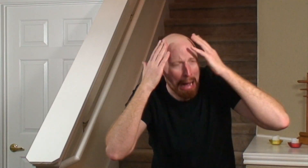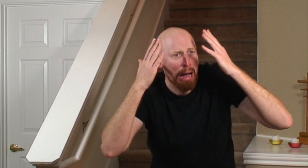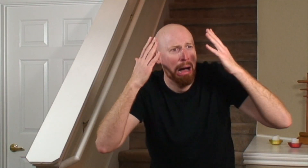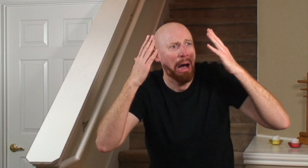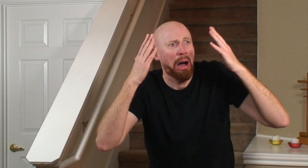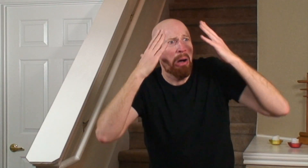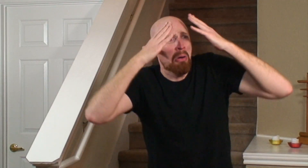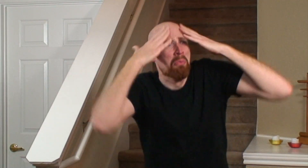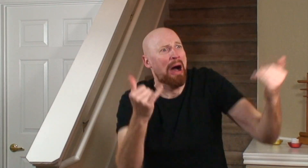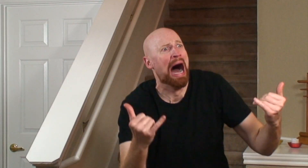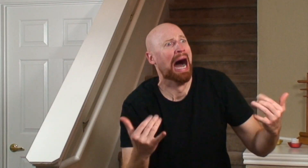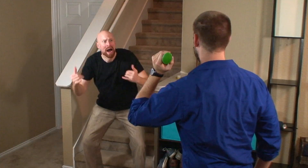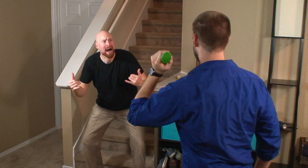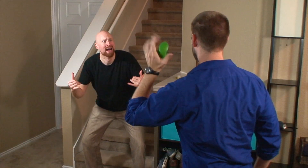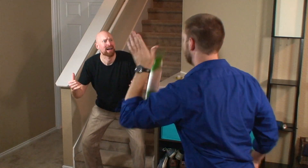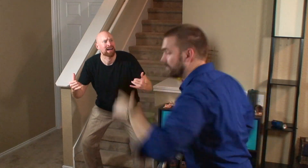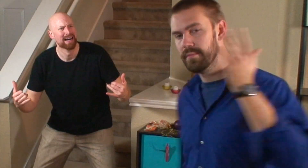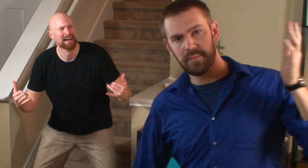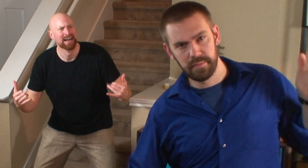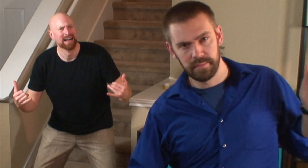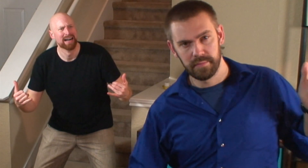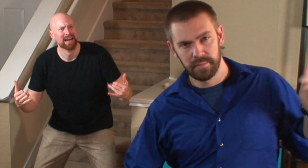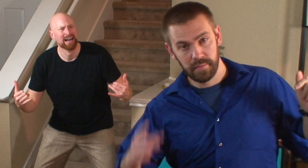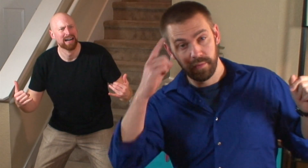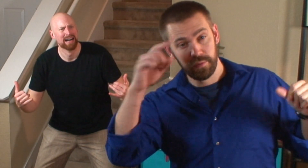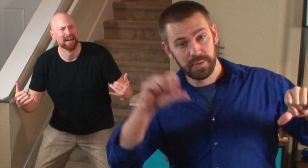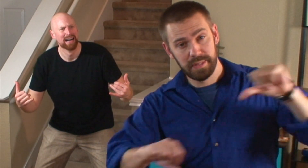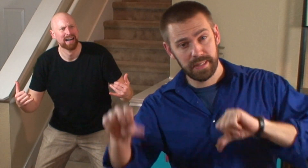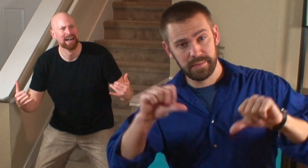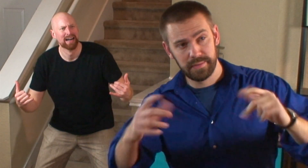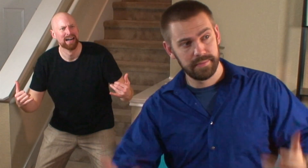why jeremy why for science